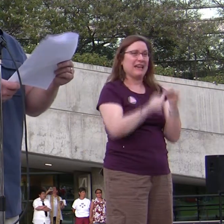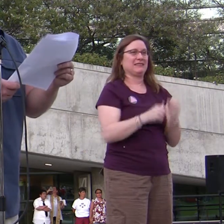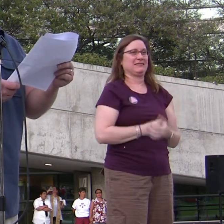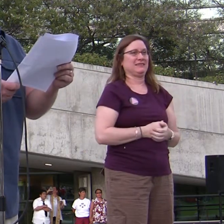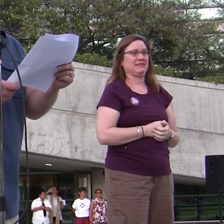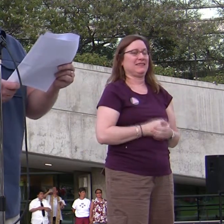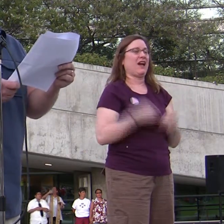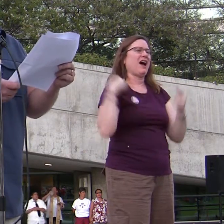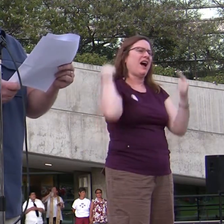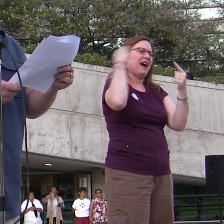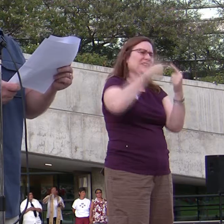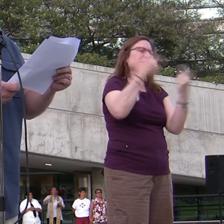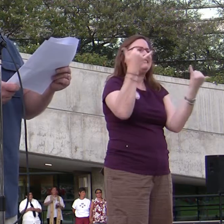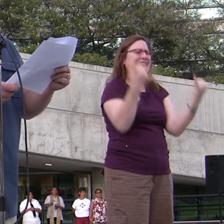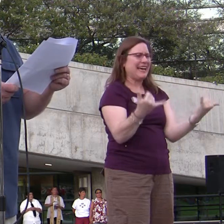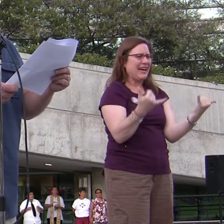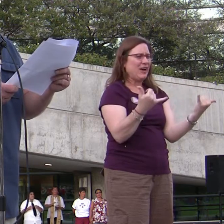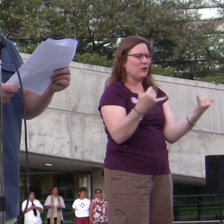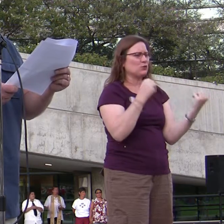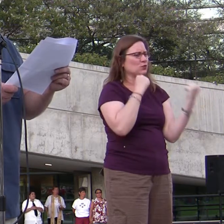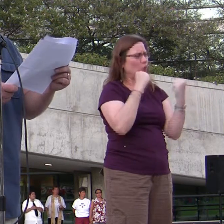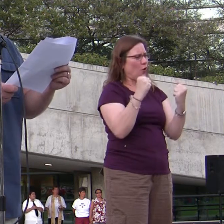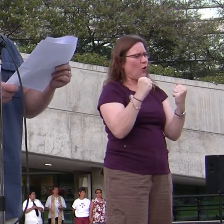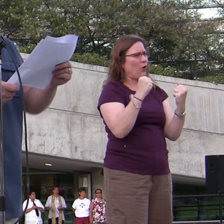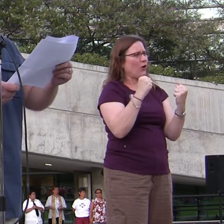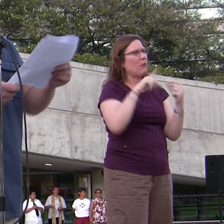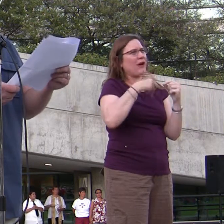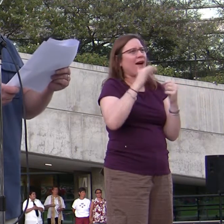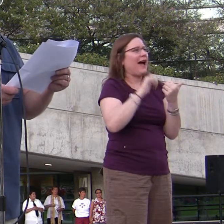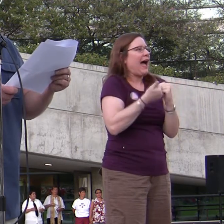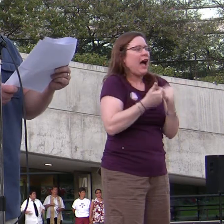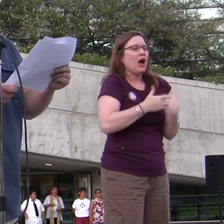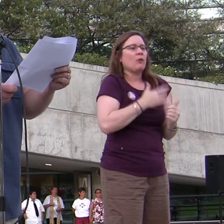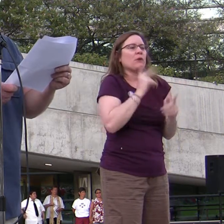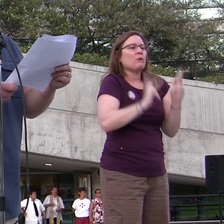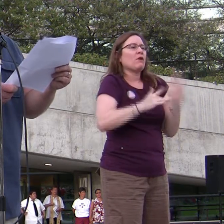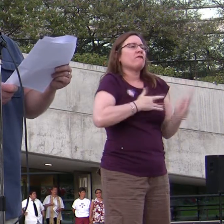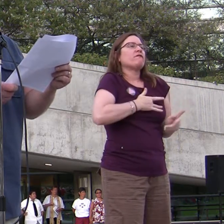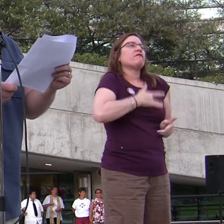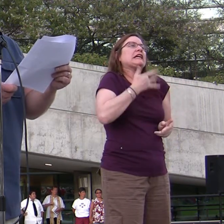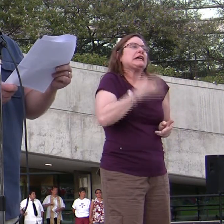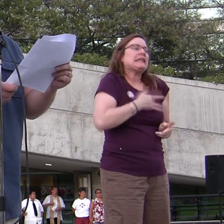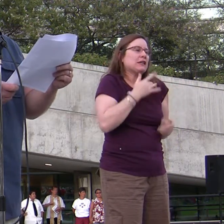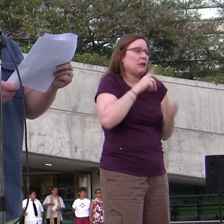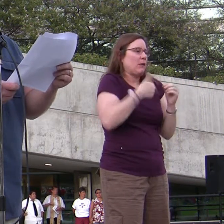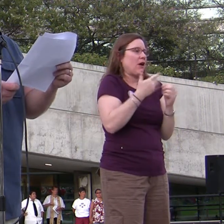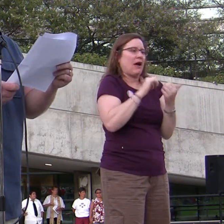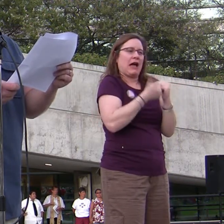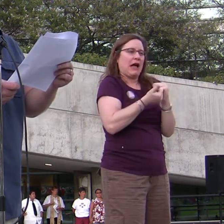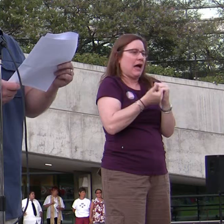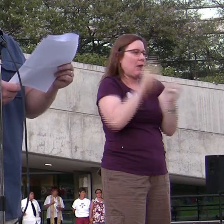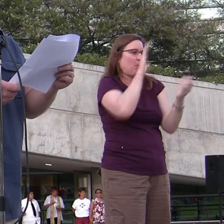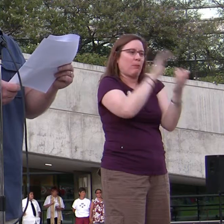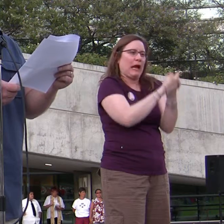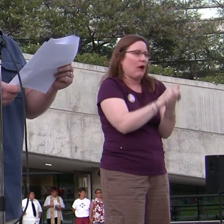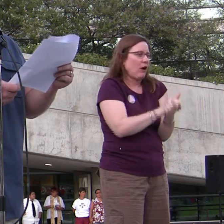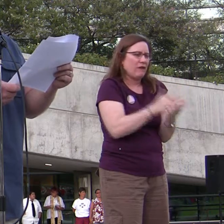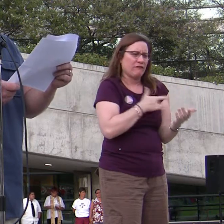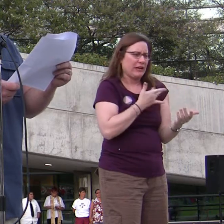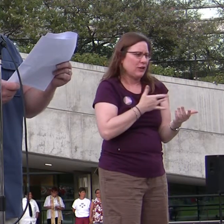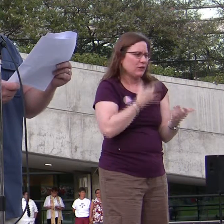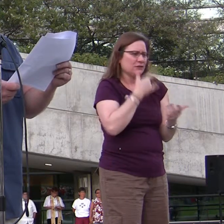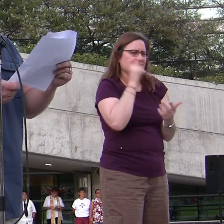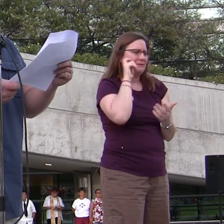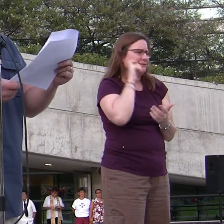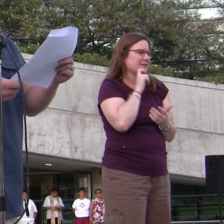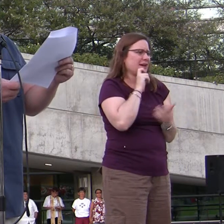Until now, this has all been about how people feel. About same-sex couples marrying. Judge Walker didn't play that game. He held an actual